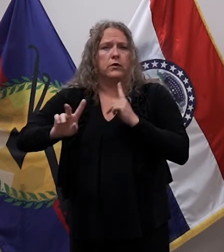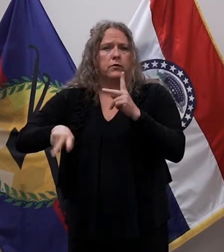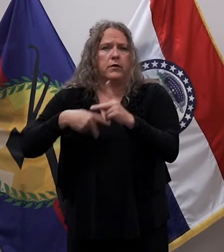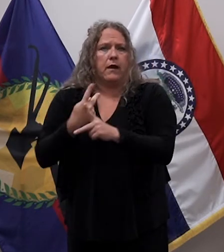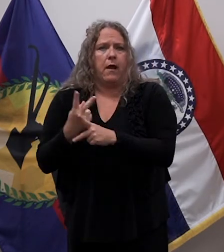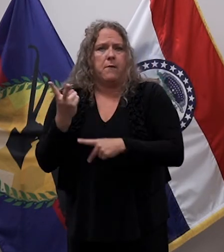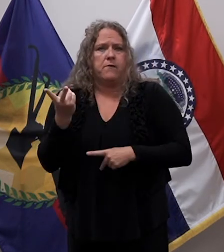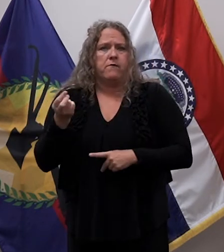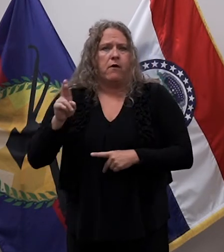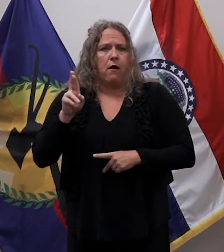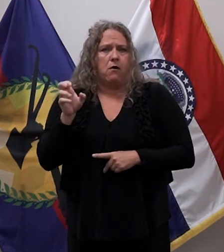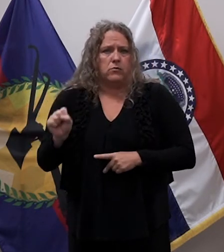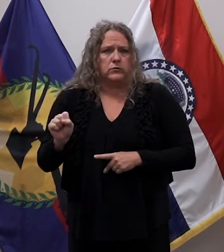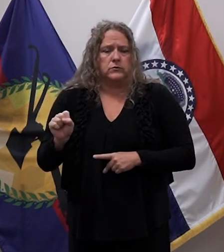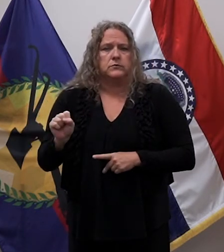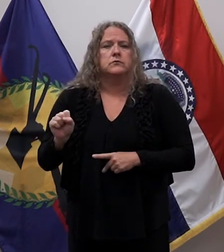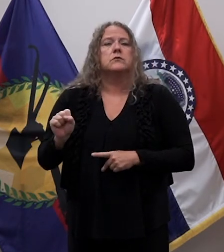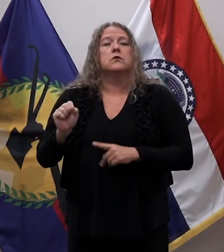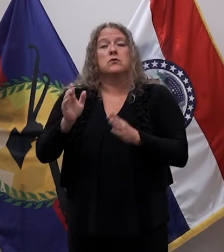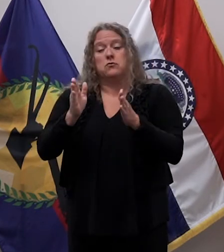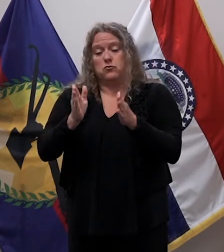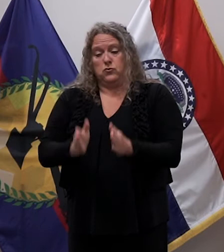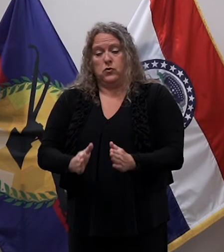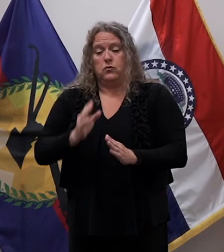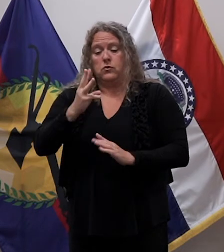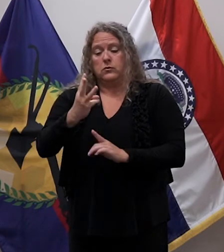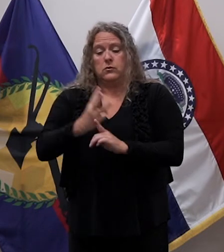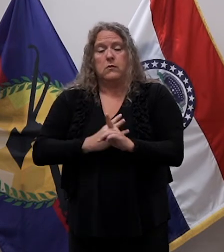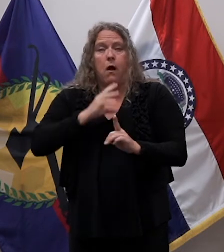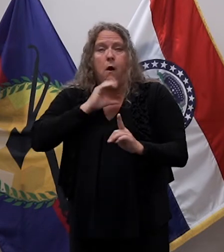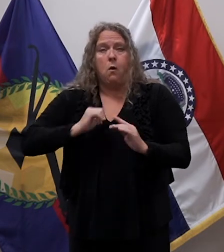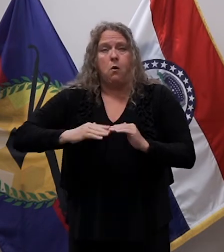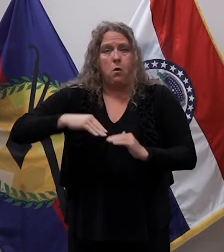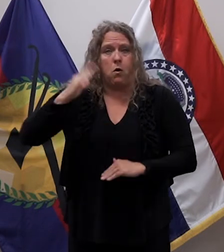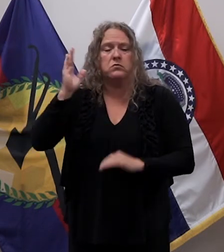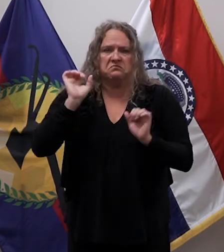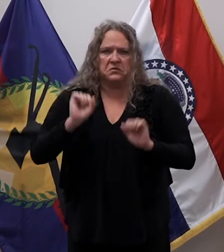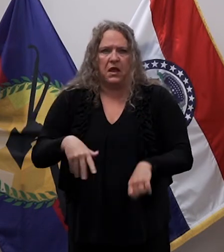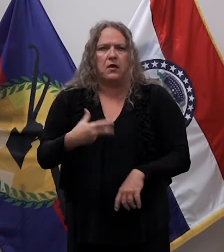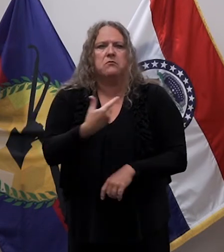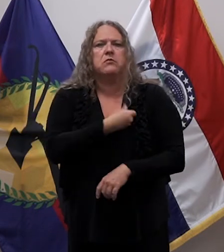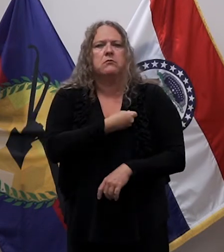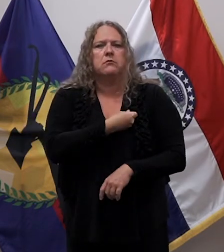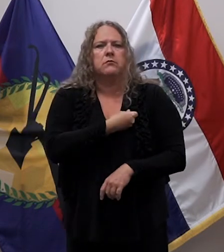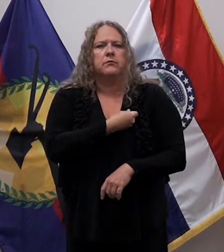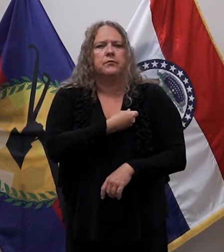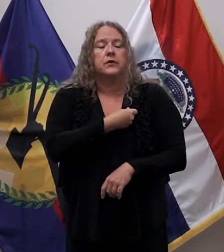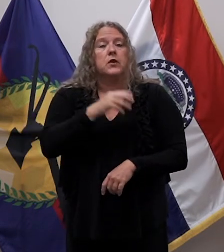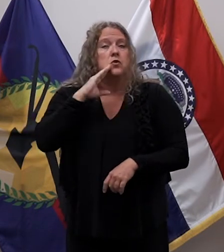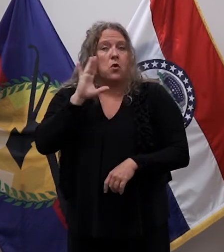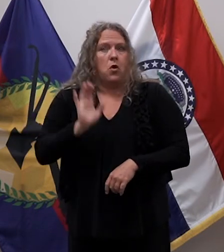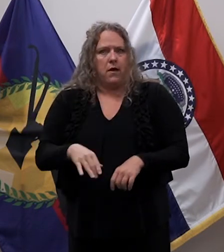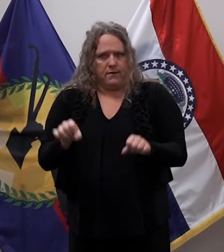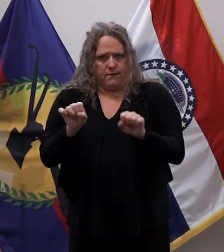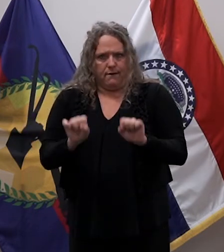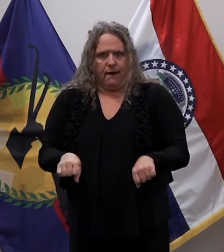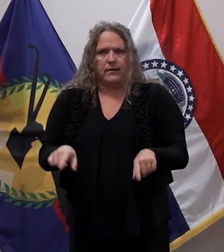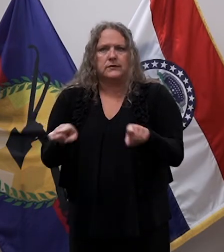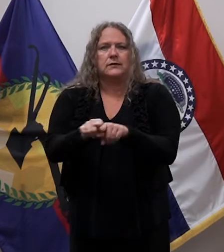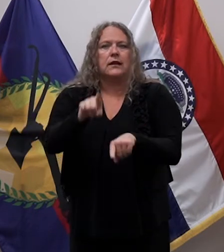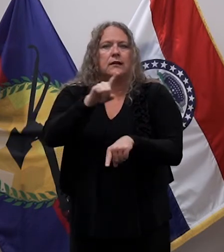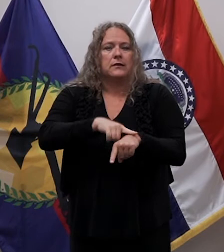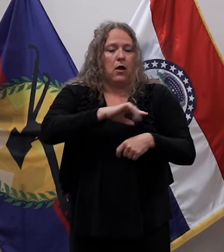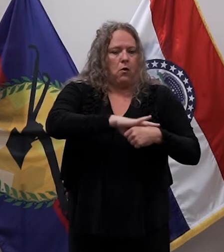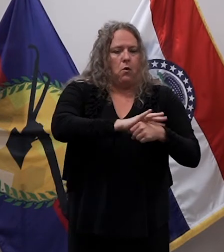age or older. The flu shot can be administered at the same time as a COVID vaccine, but both vaccines